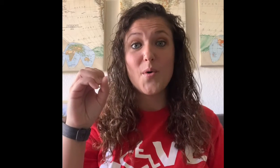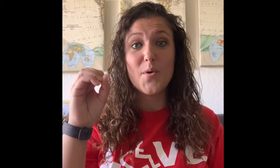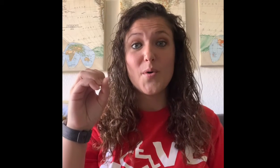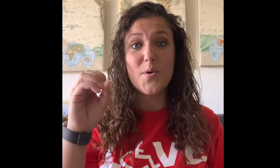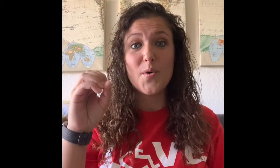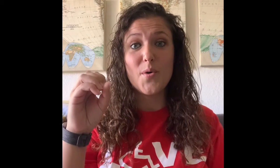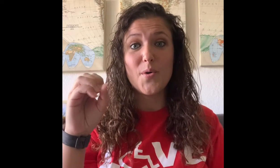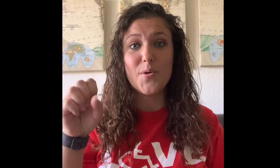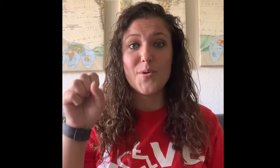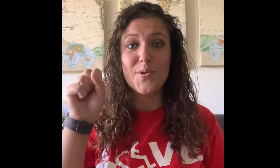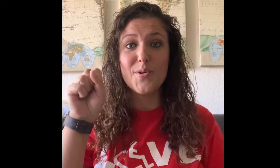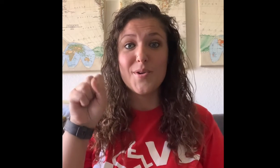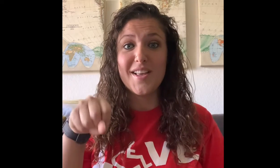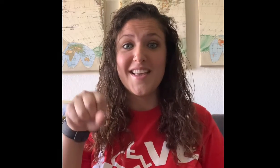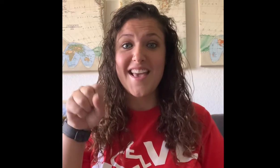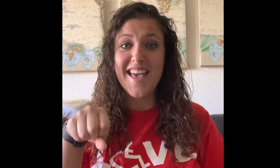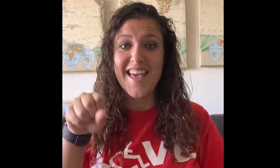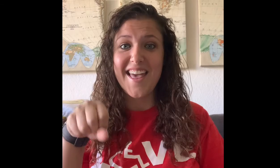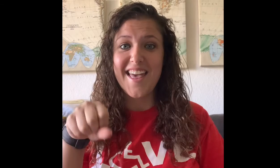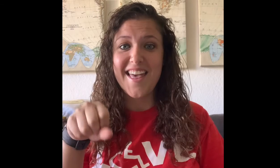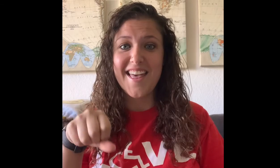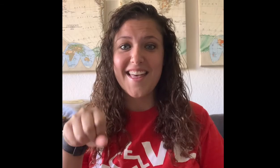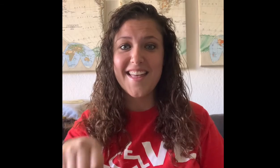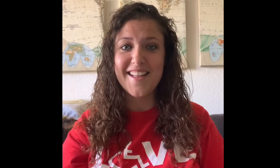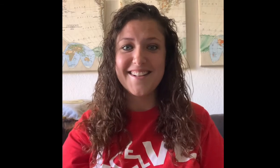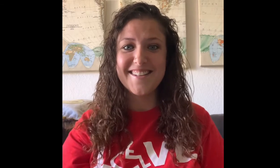love you, yes, I see trees